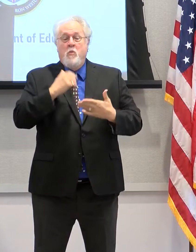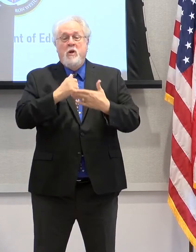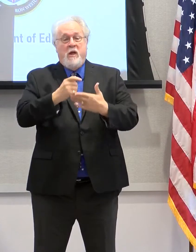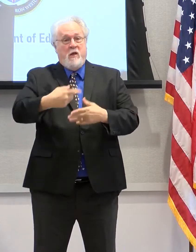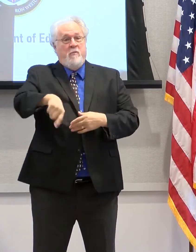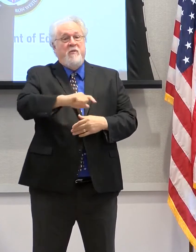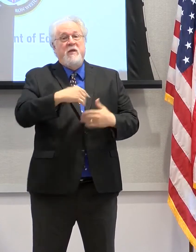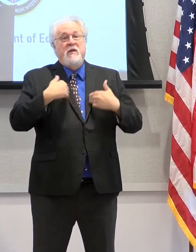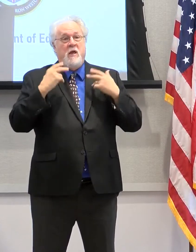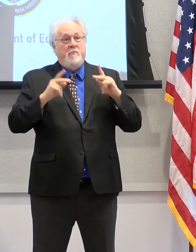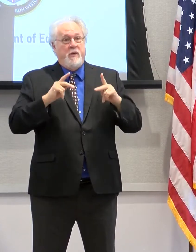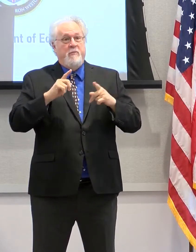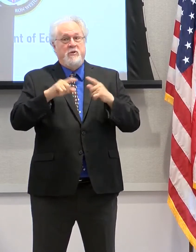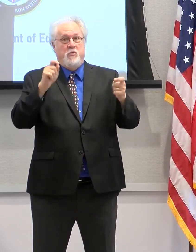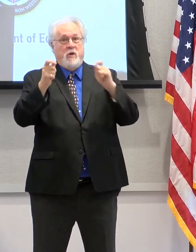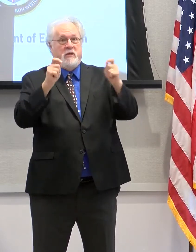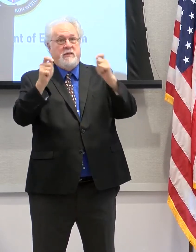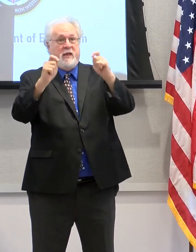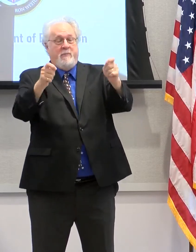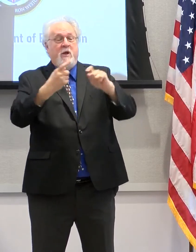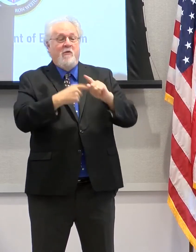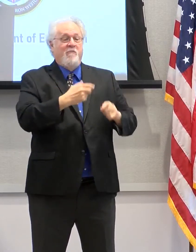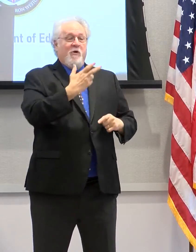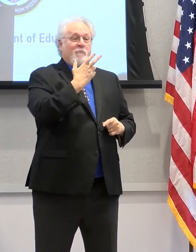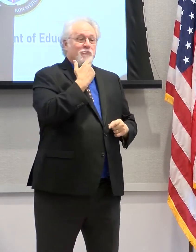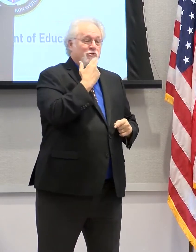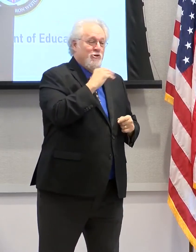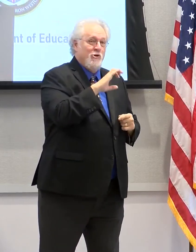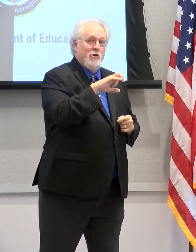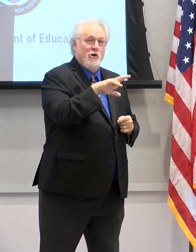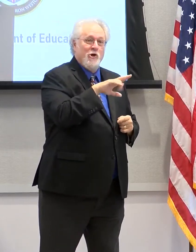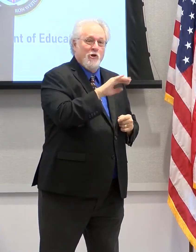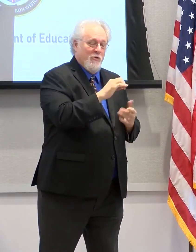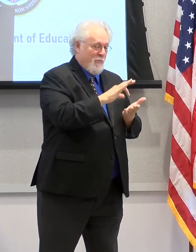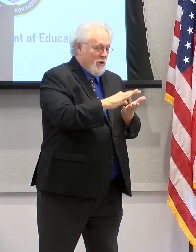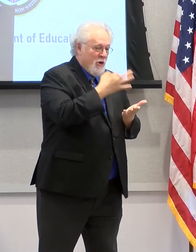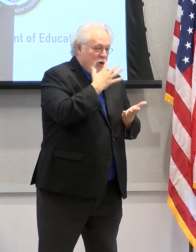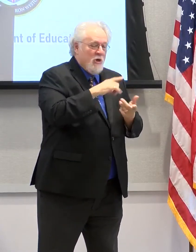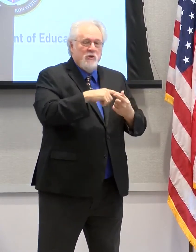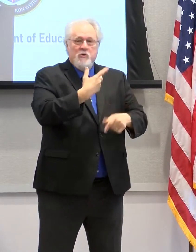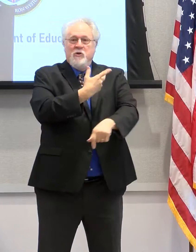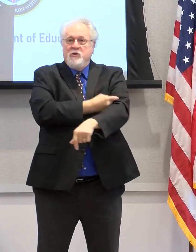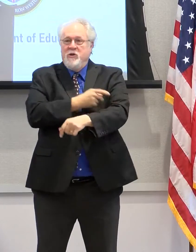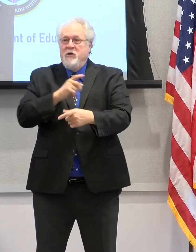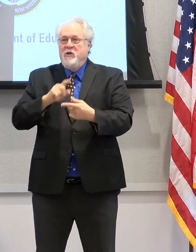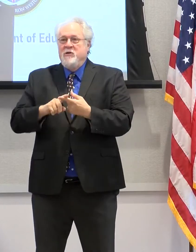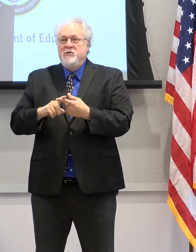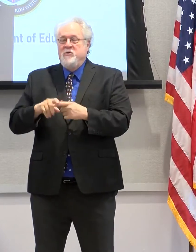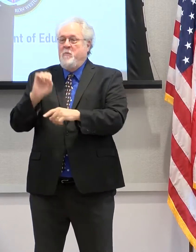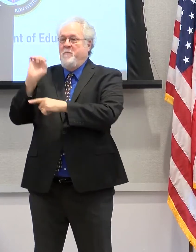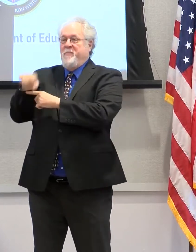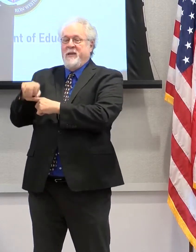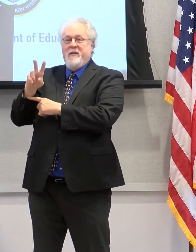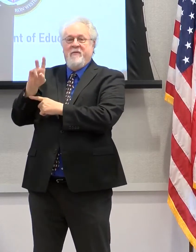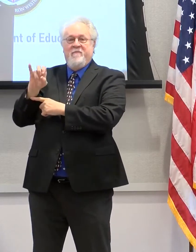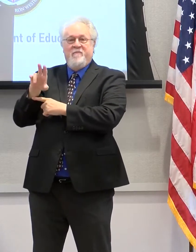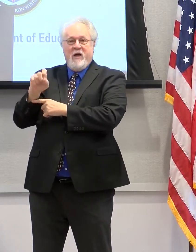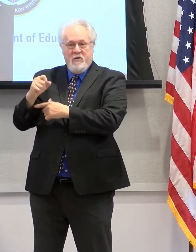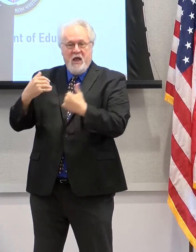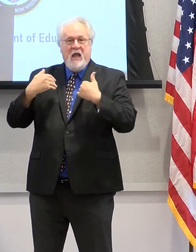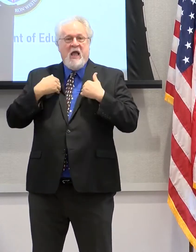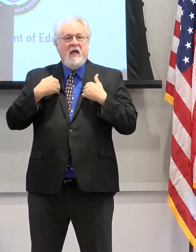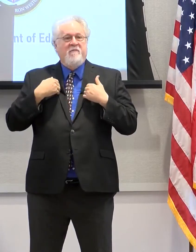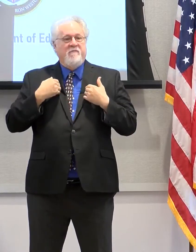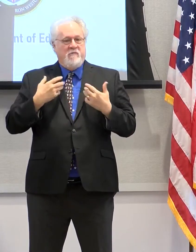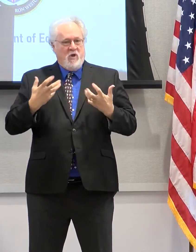these young people to adapt. From a sugar cube molecule to an injection to beating a virus to having the will